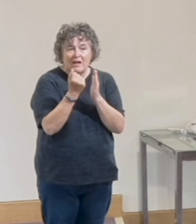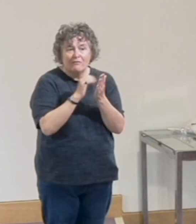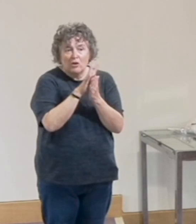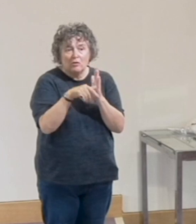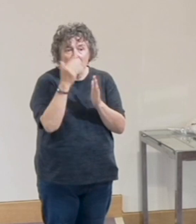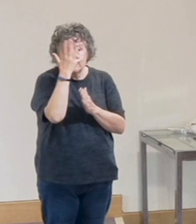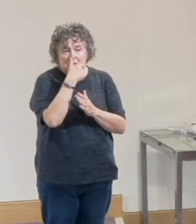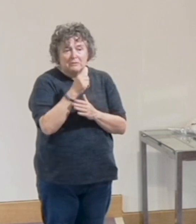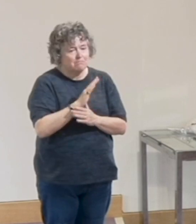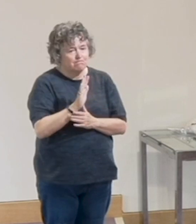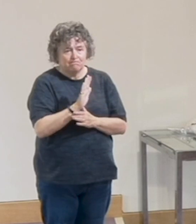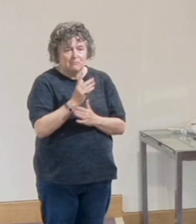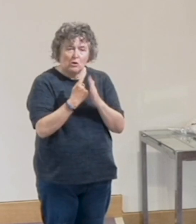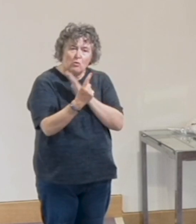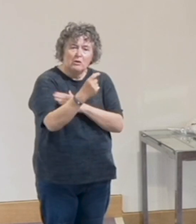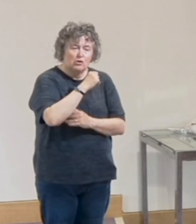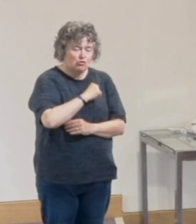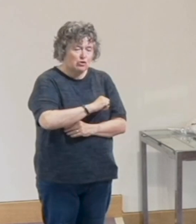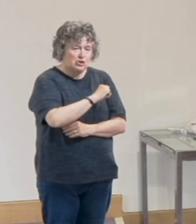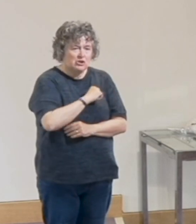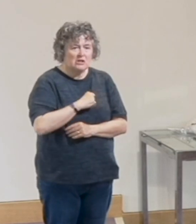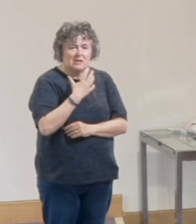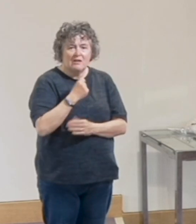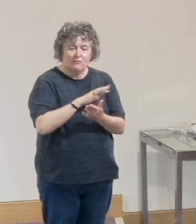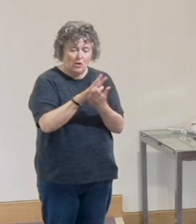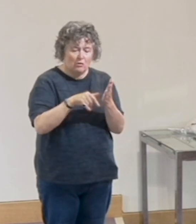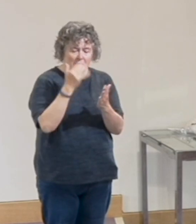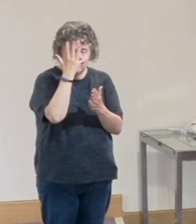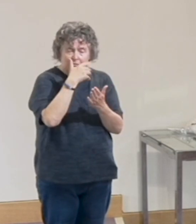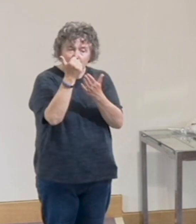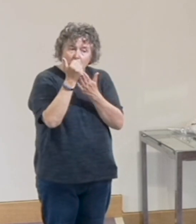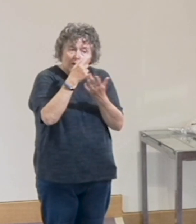us who believe in the Lord Jesus Christ.